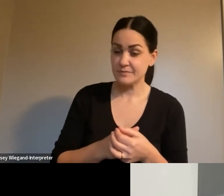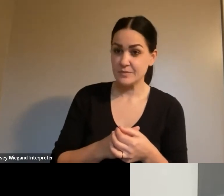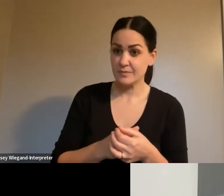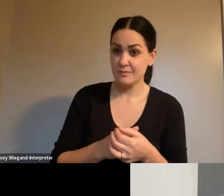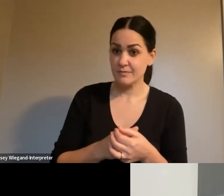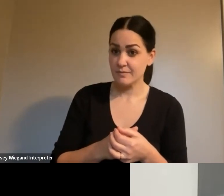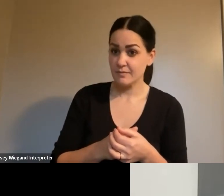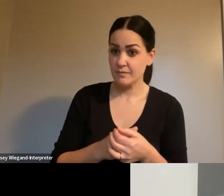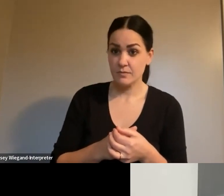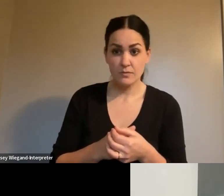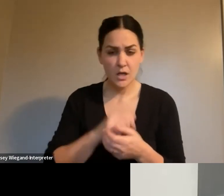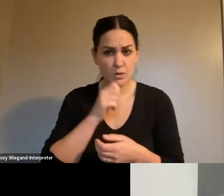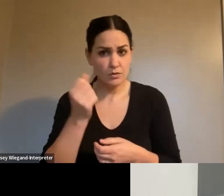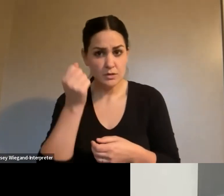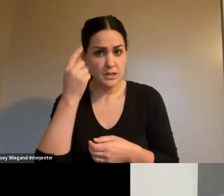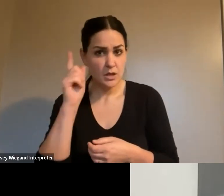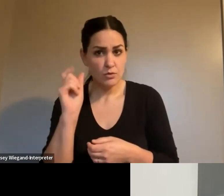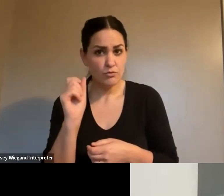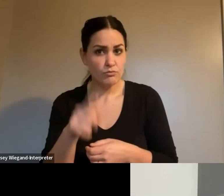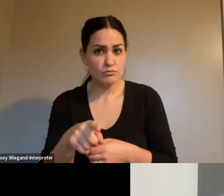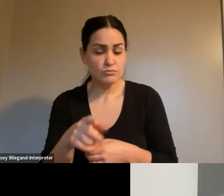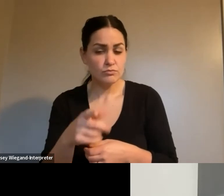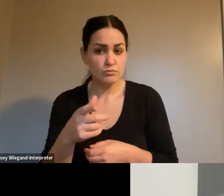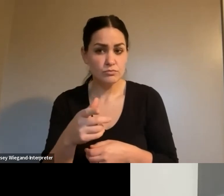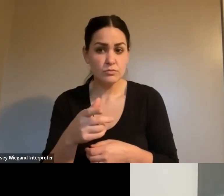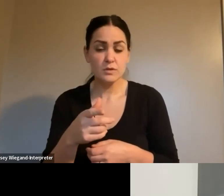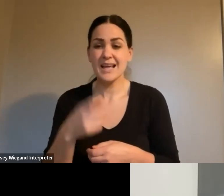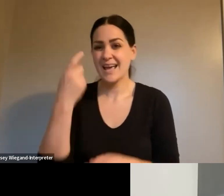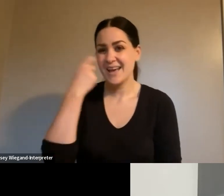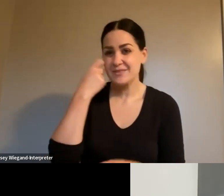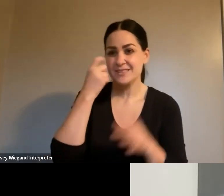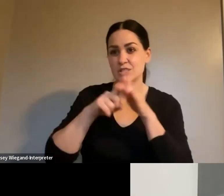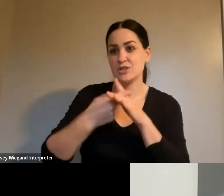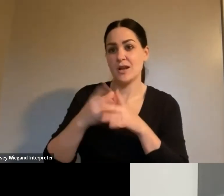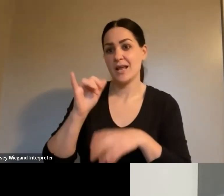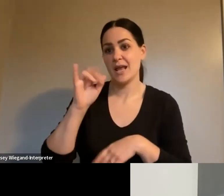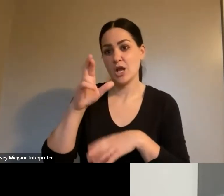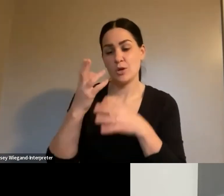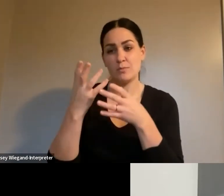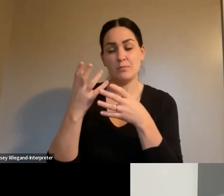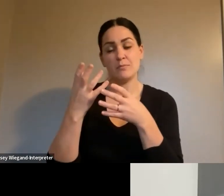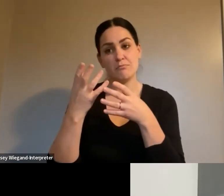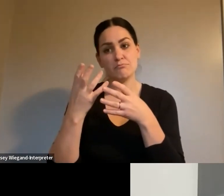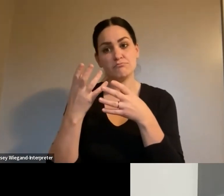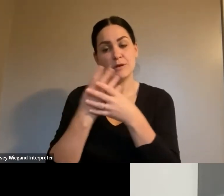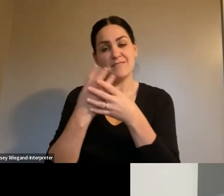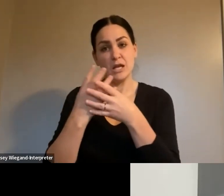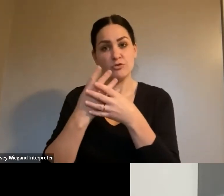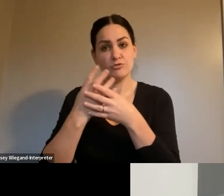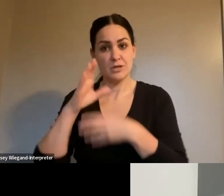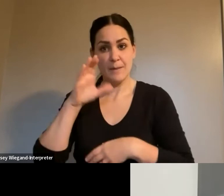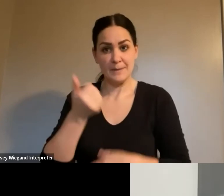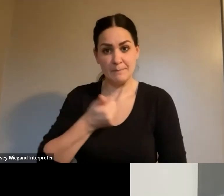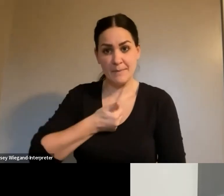Pertaining to, I don't understand the question. I recently started an air purification company myself. I'm a minority supplier in the